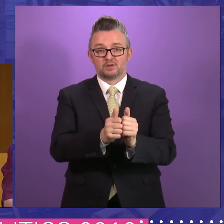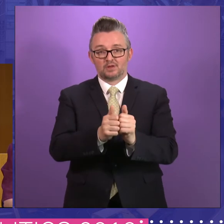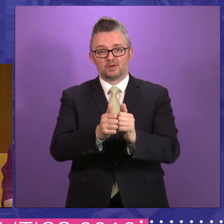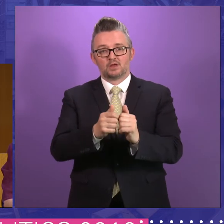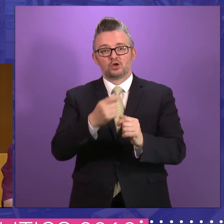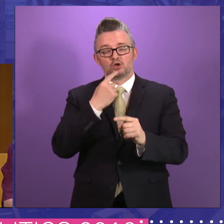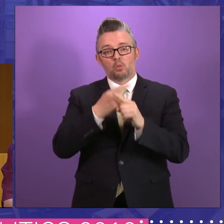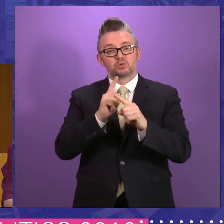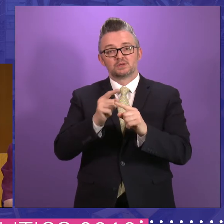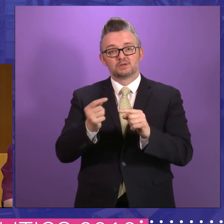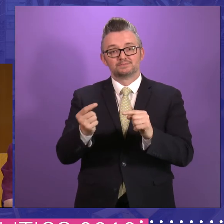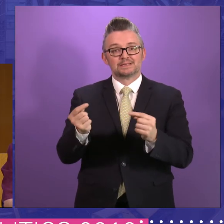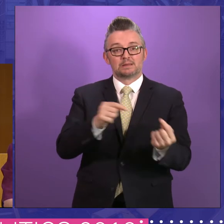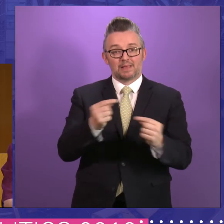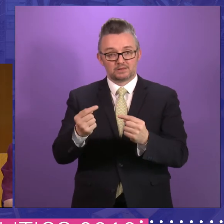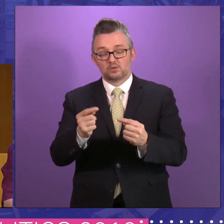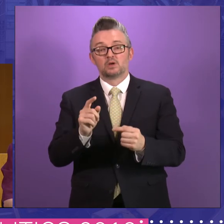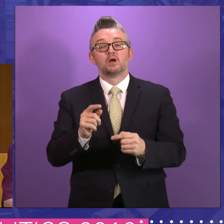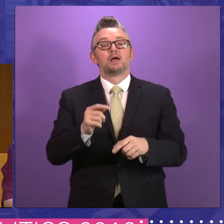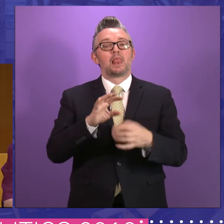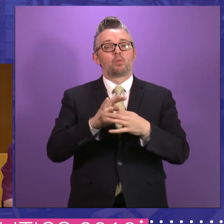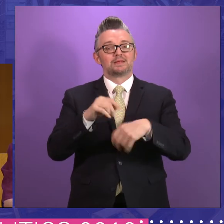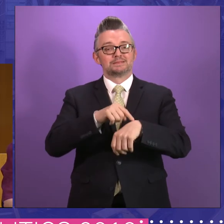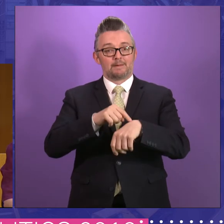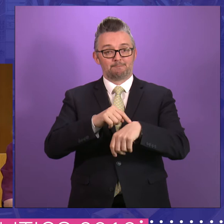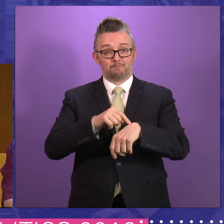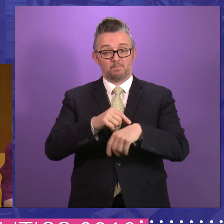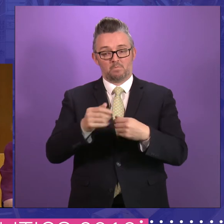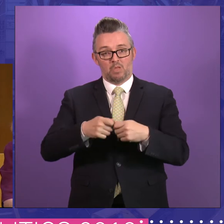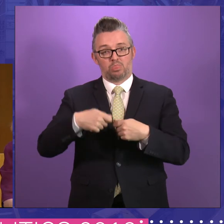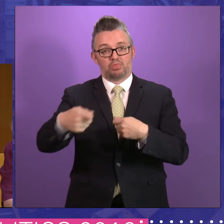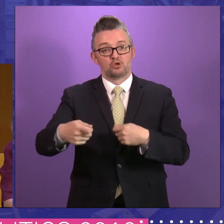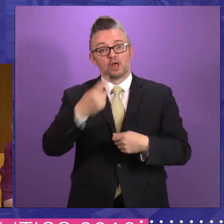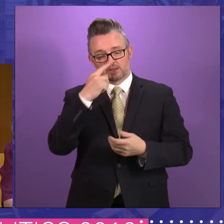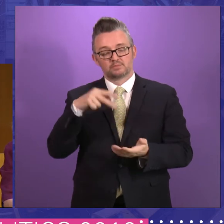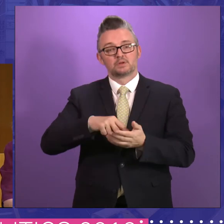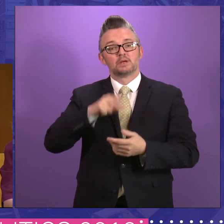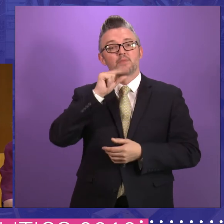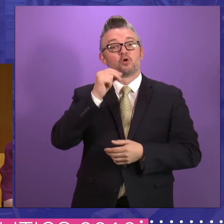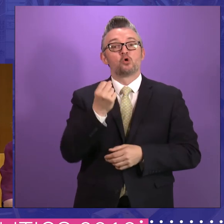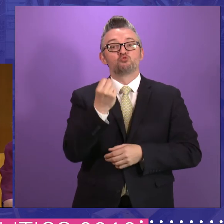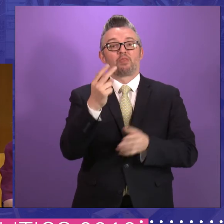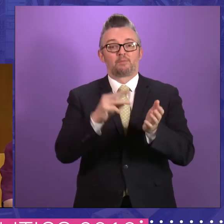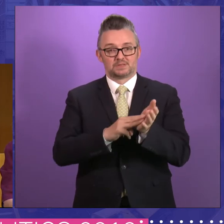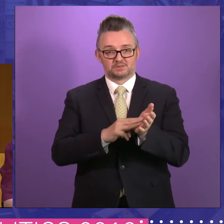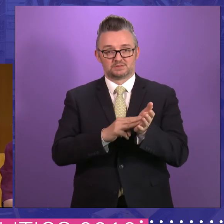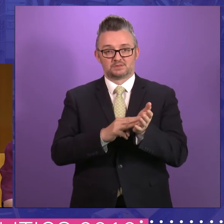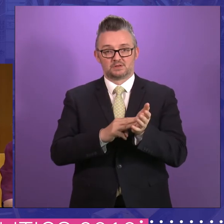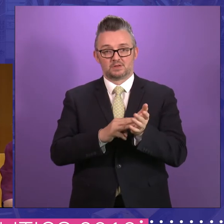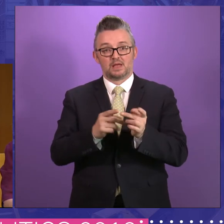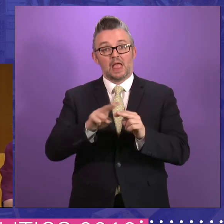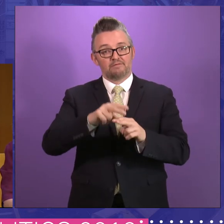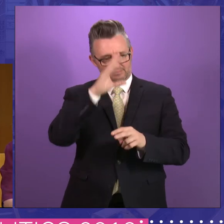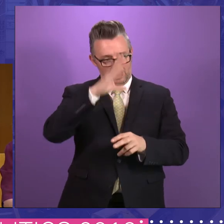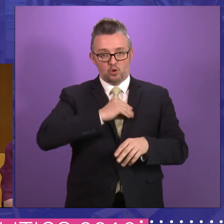uh, members can take more time. And by agreement, members can stand up and speak for 12 minutes, uh, so long as they discuss it